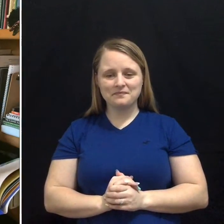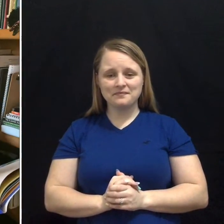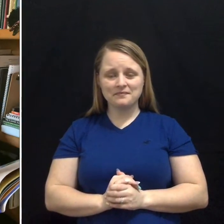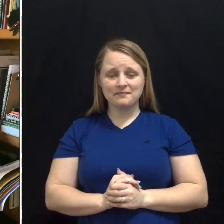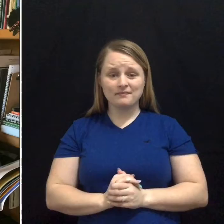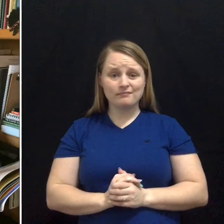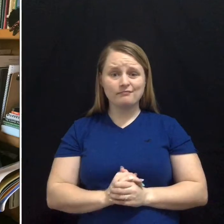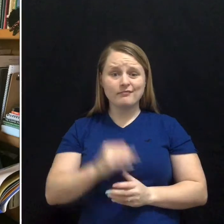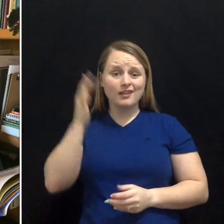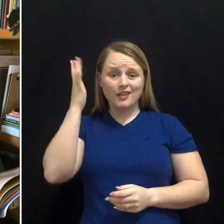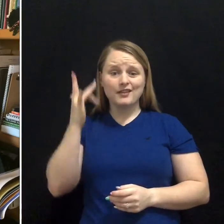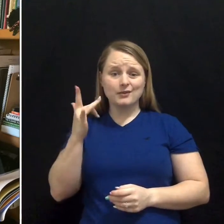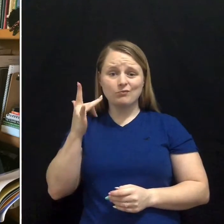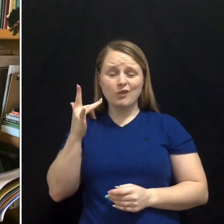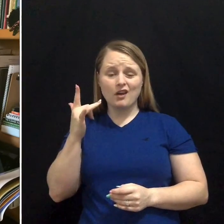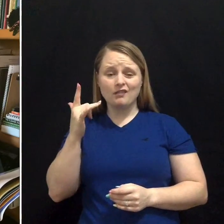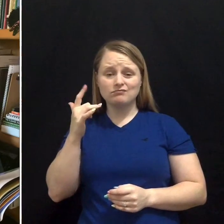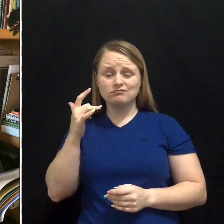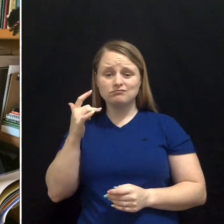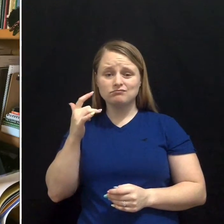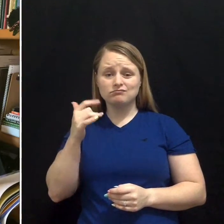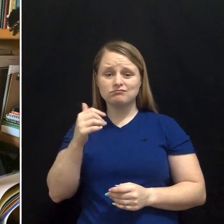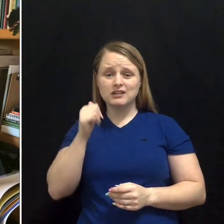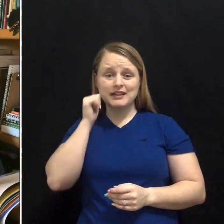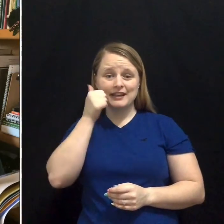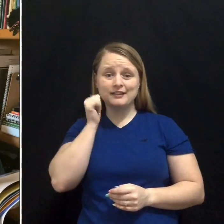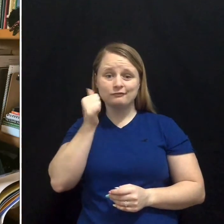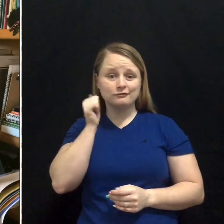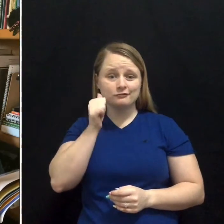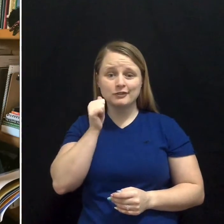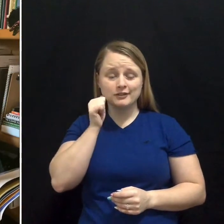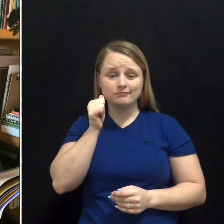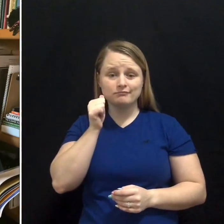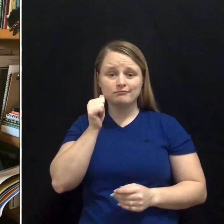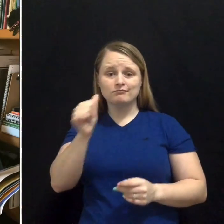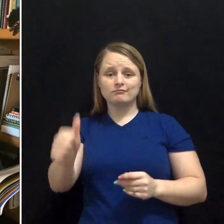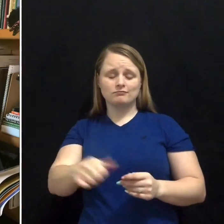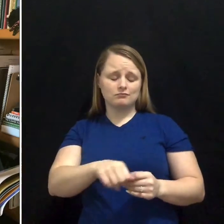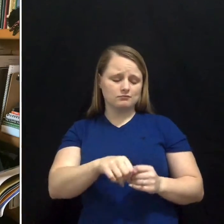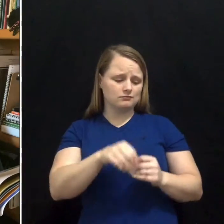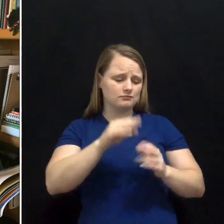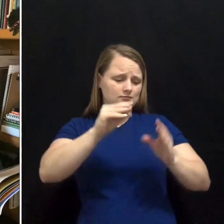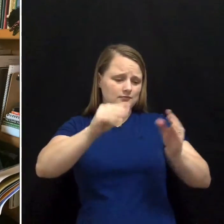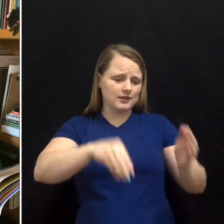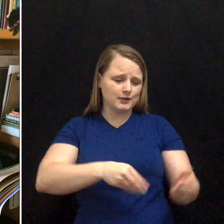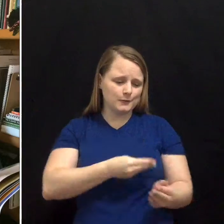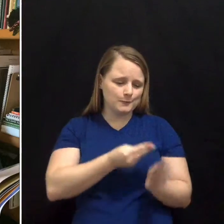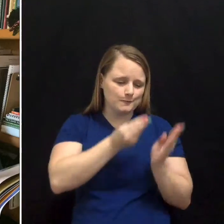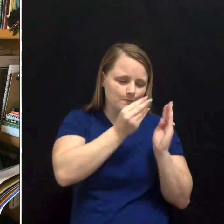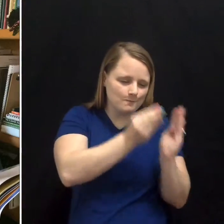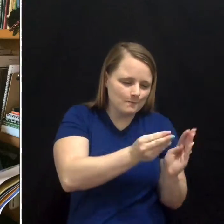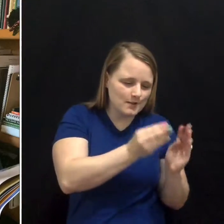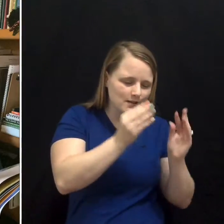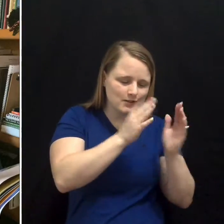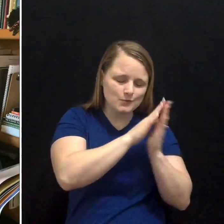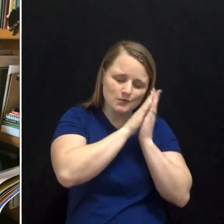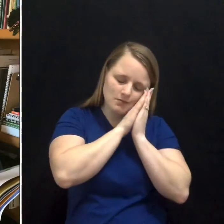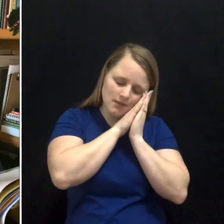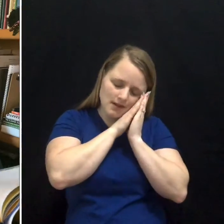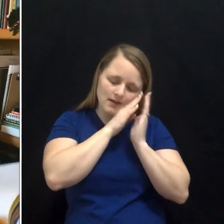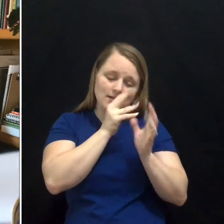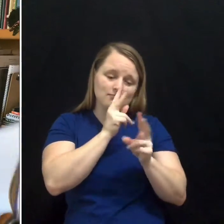That's why every night when I put you to bed, I'm careful to kiss